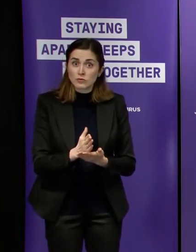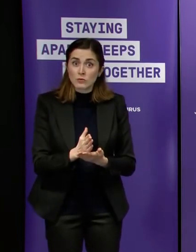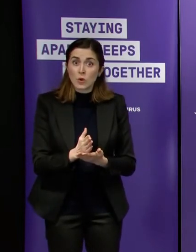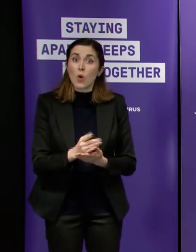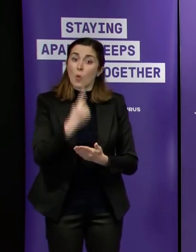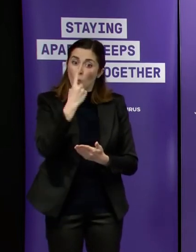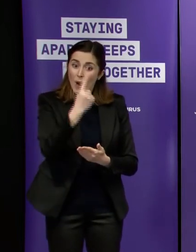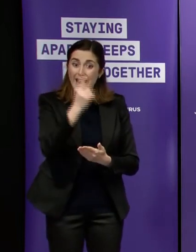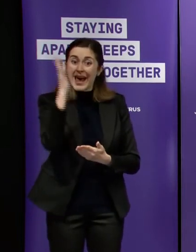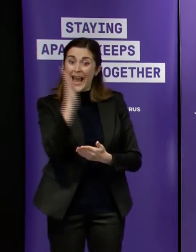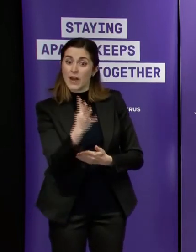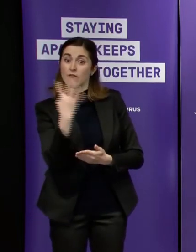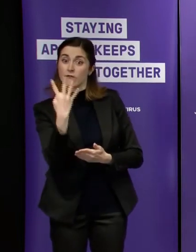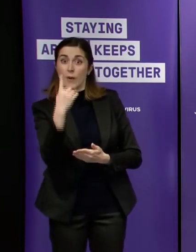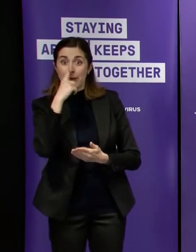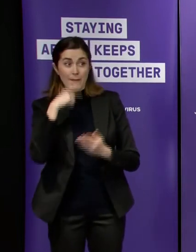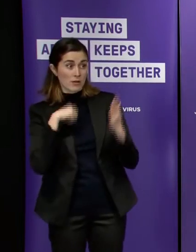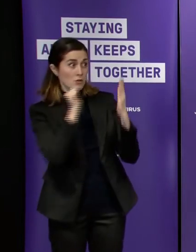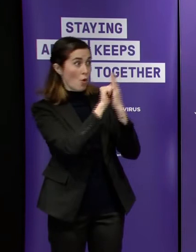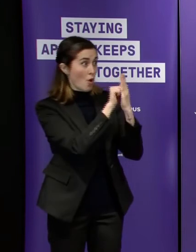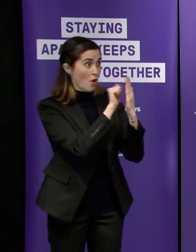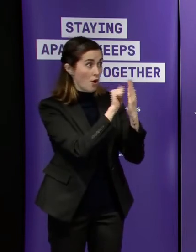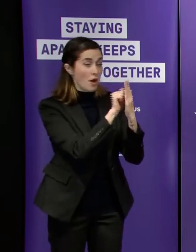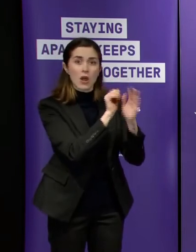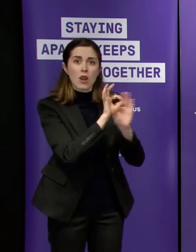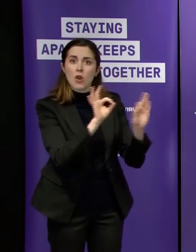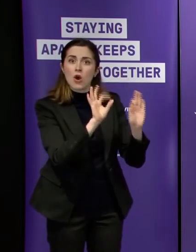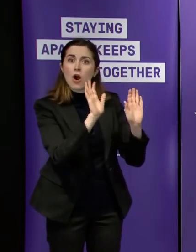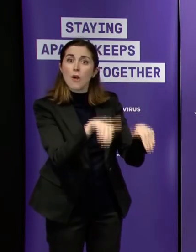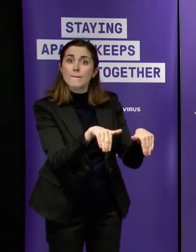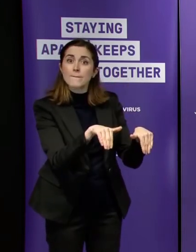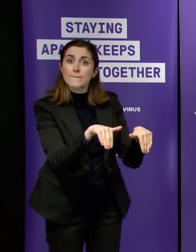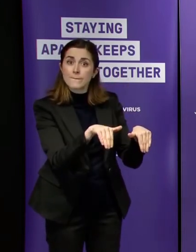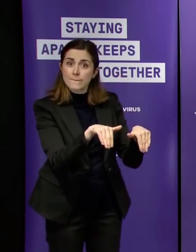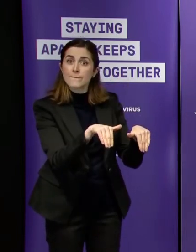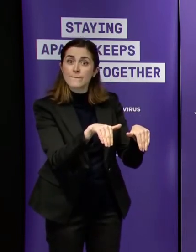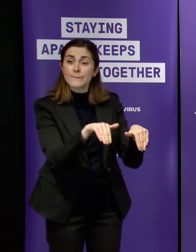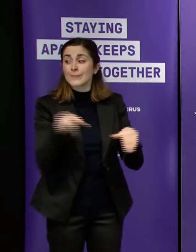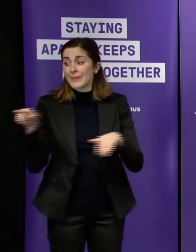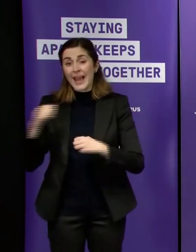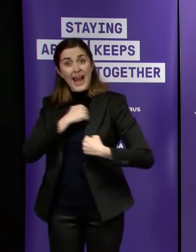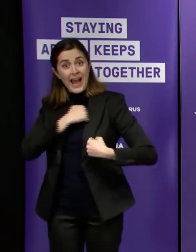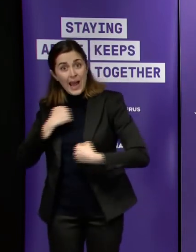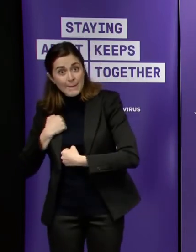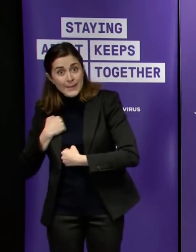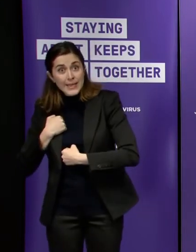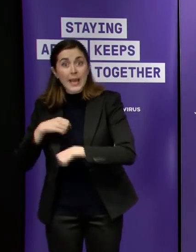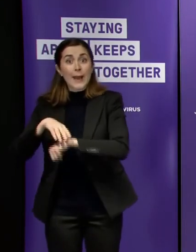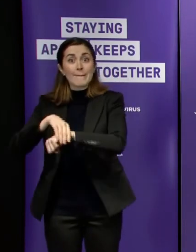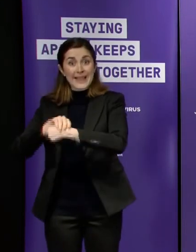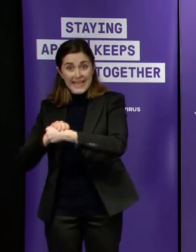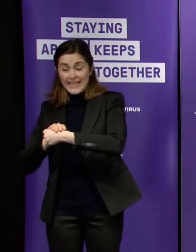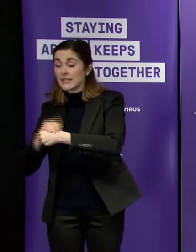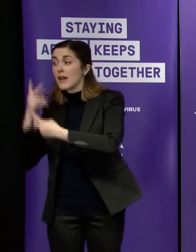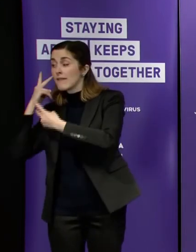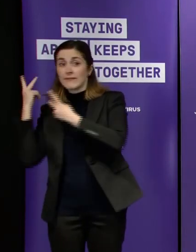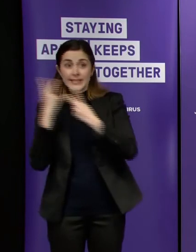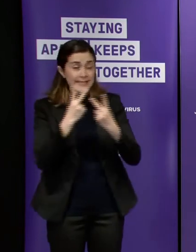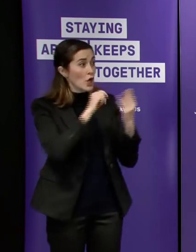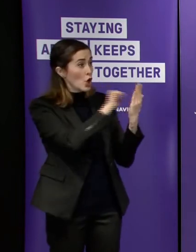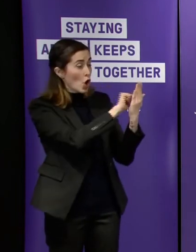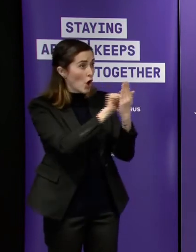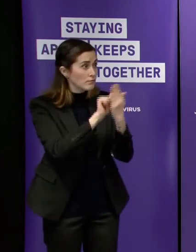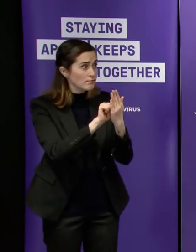weren't behind the door didn't answer it when victoria went when adf and authorized officers of the health department knocked on that door